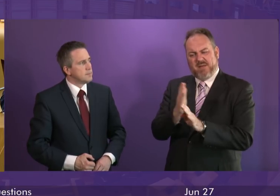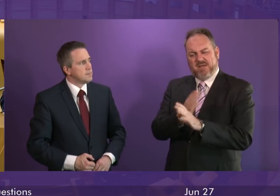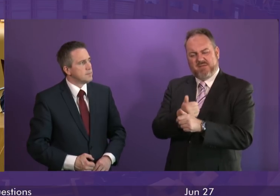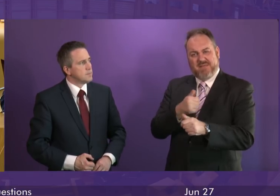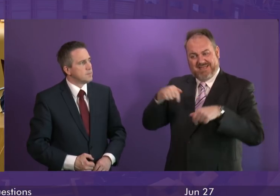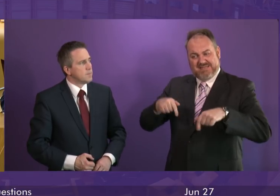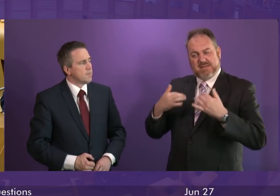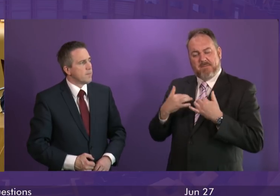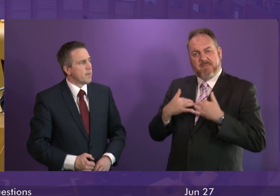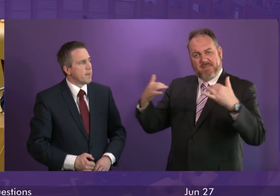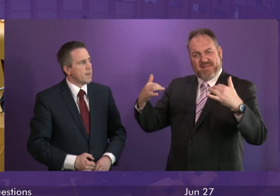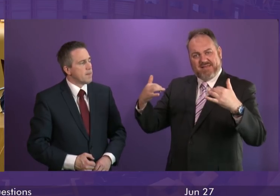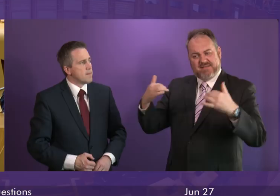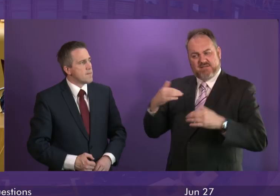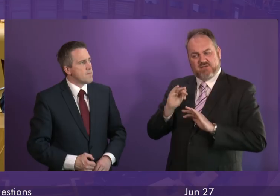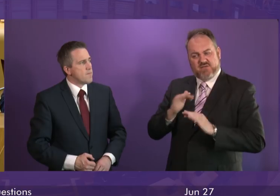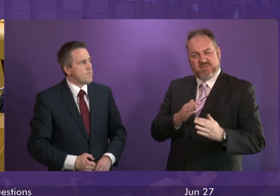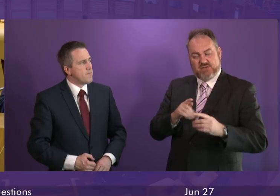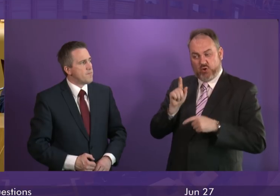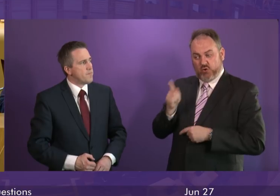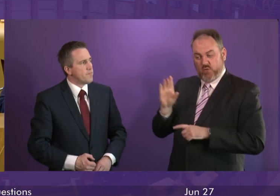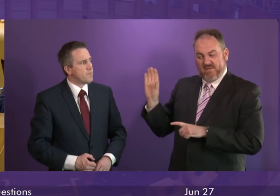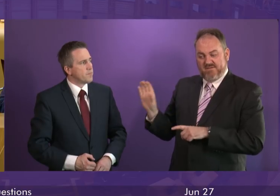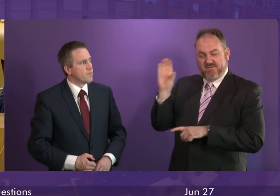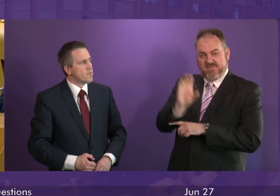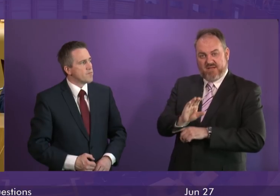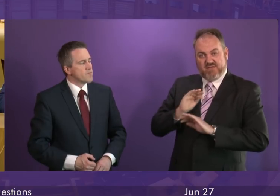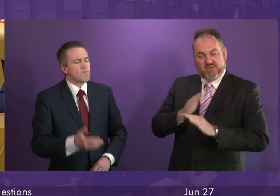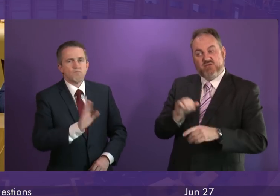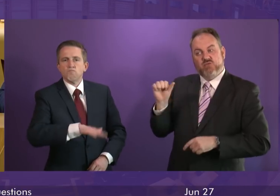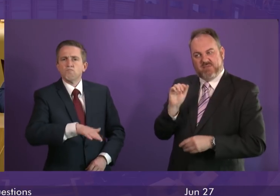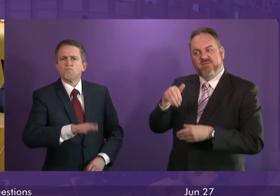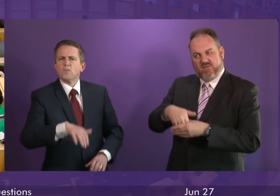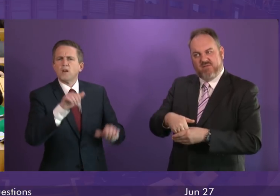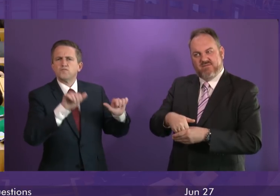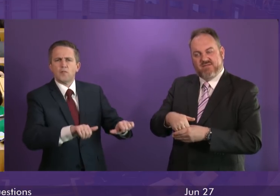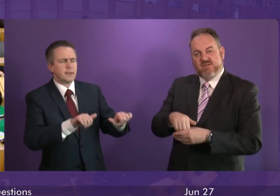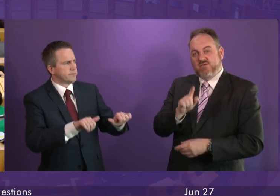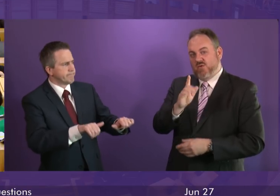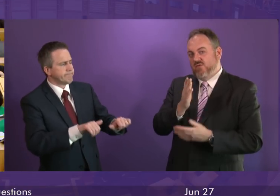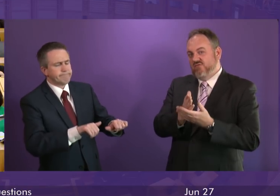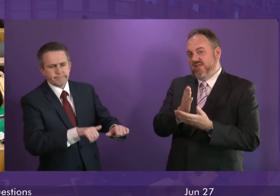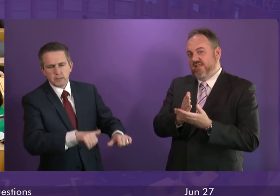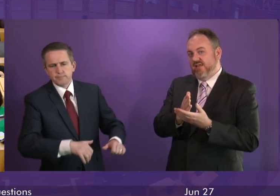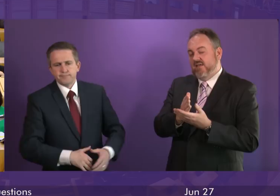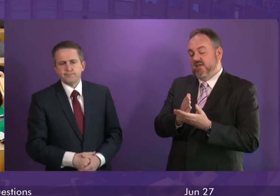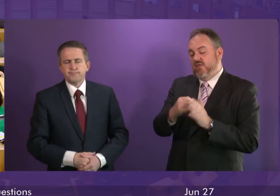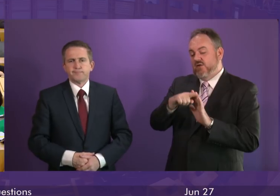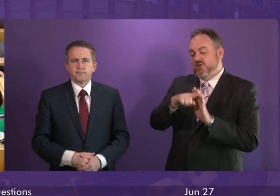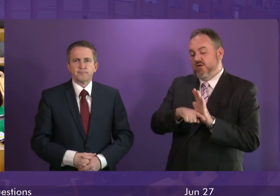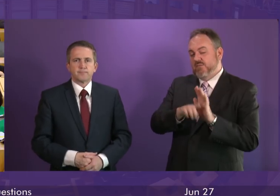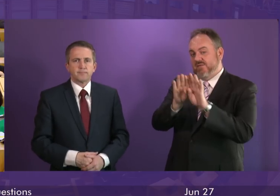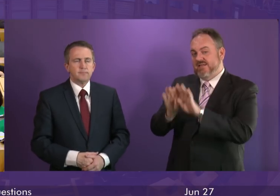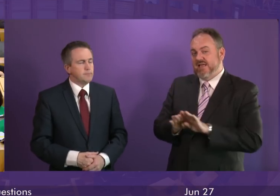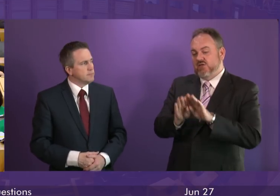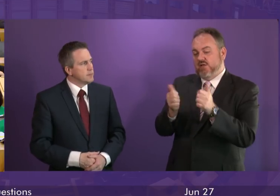public services and the Scottish Government funds and regulates the sector. Under the, under the terms of the national agreement,